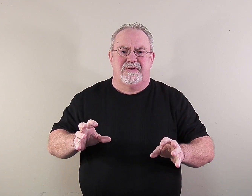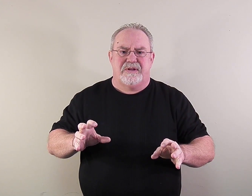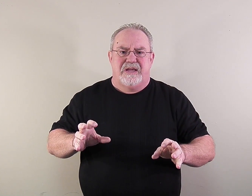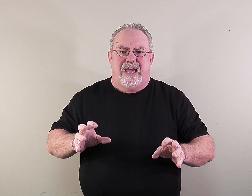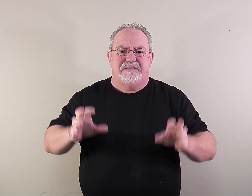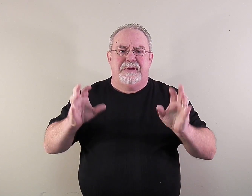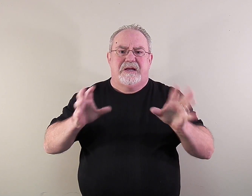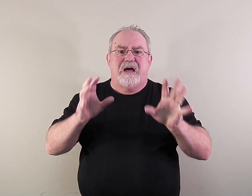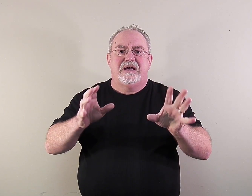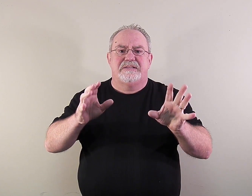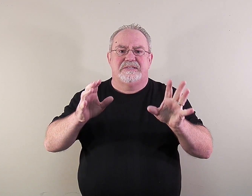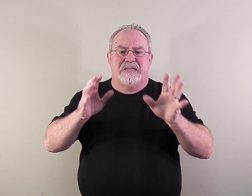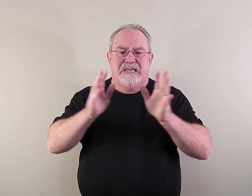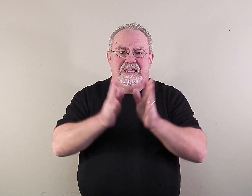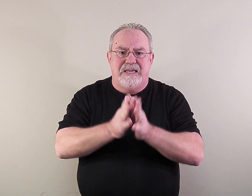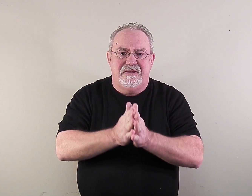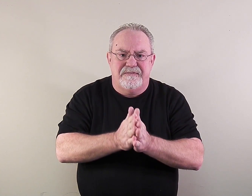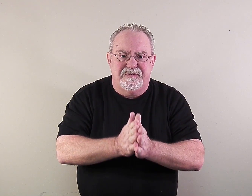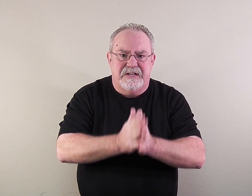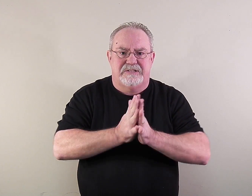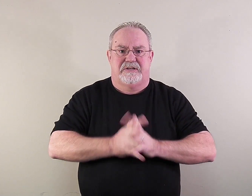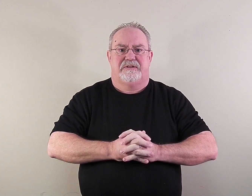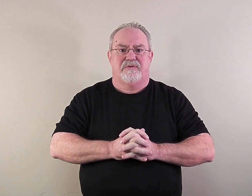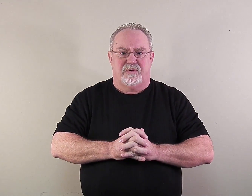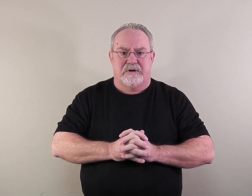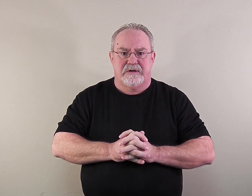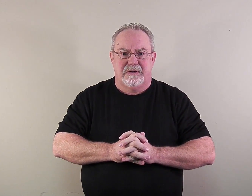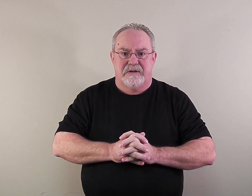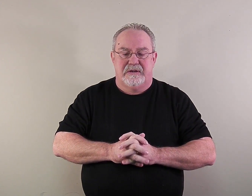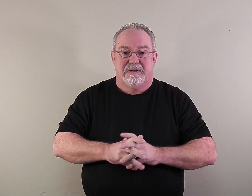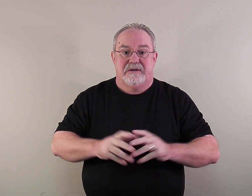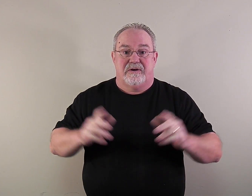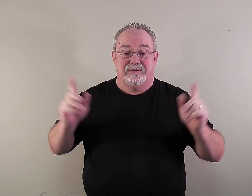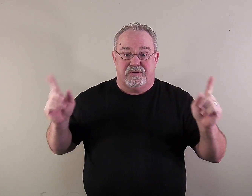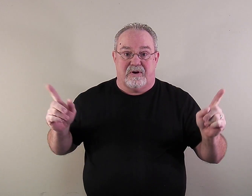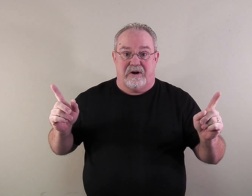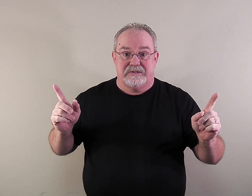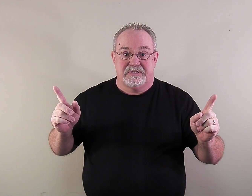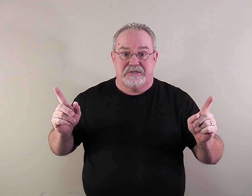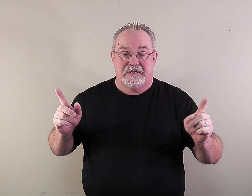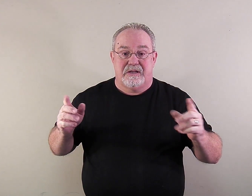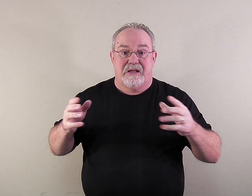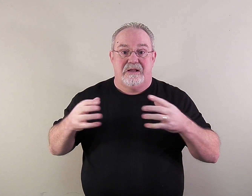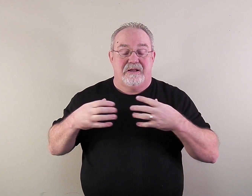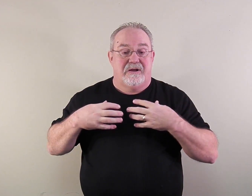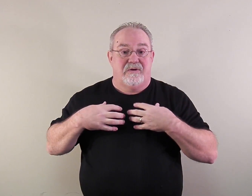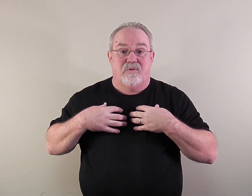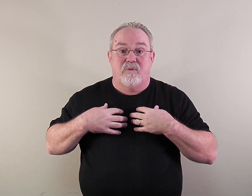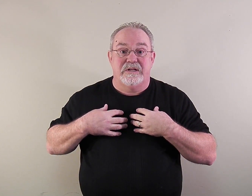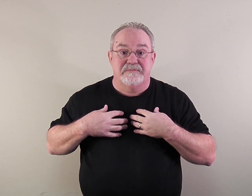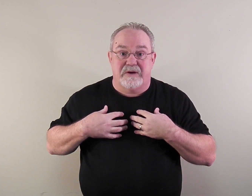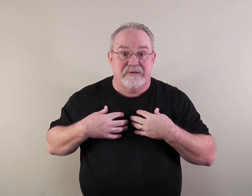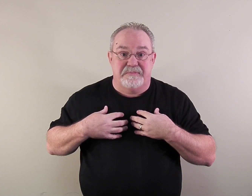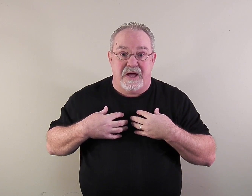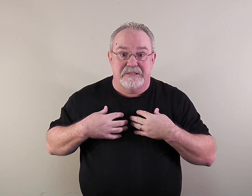And because he finished the work on the cross, what is my response?